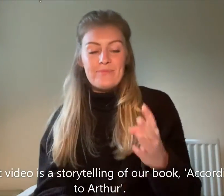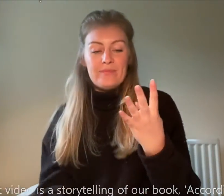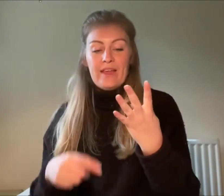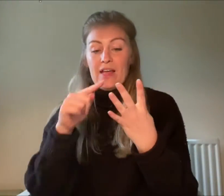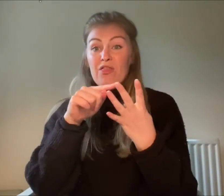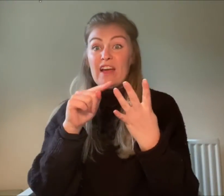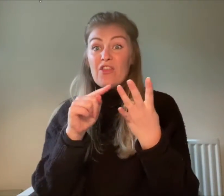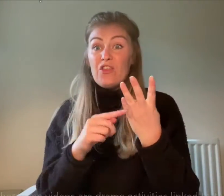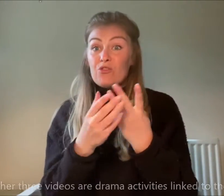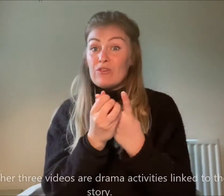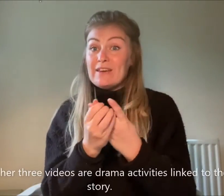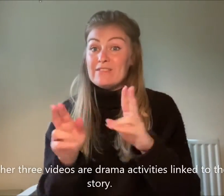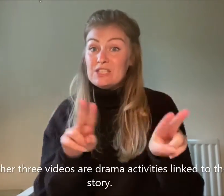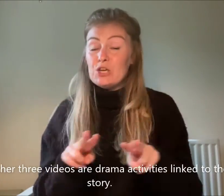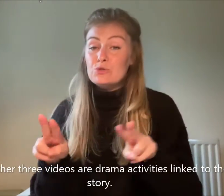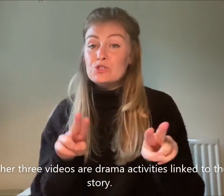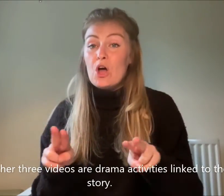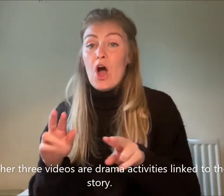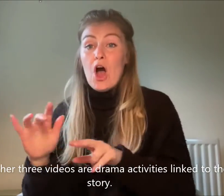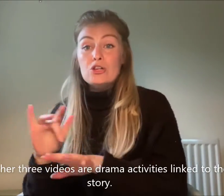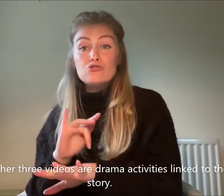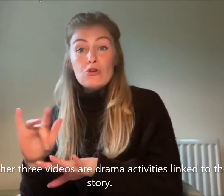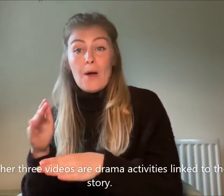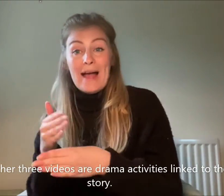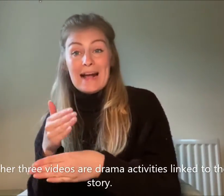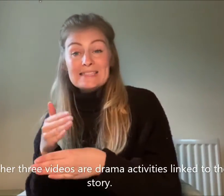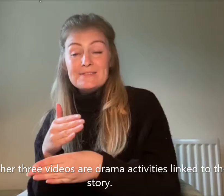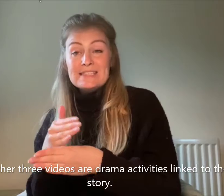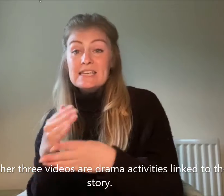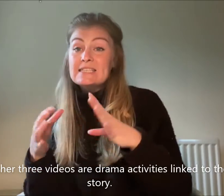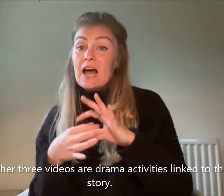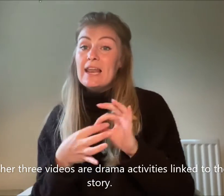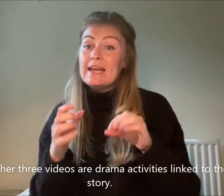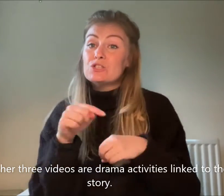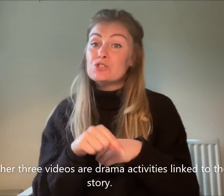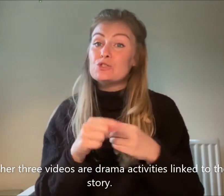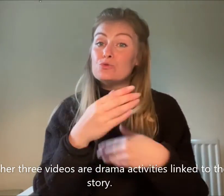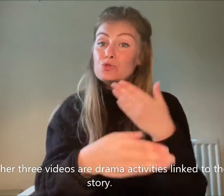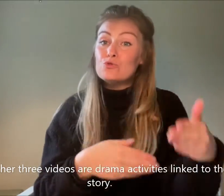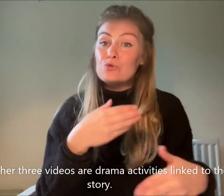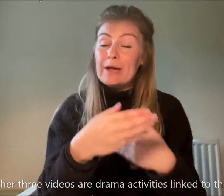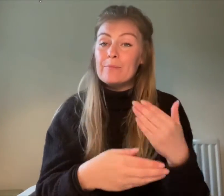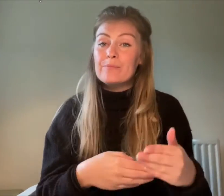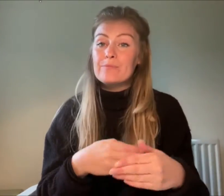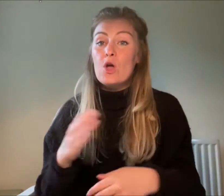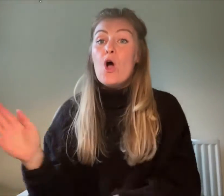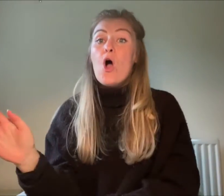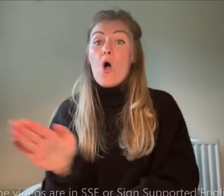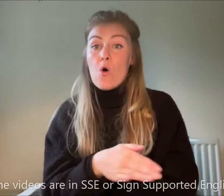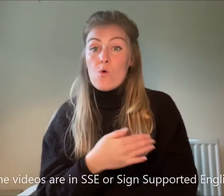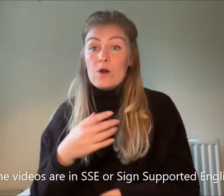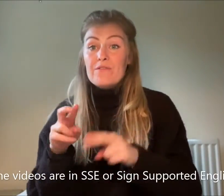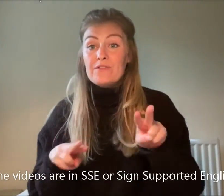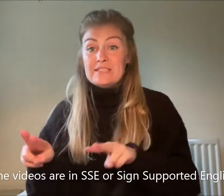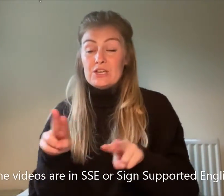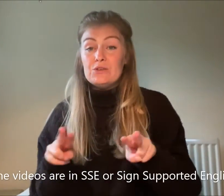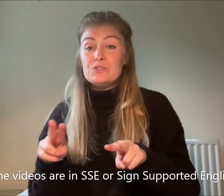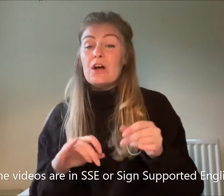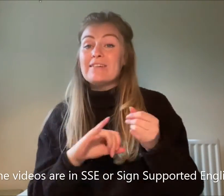The other three videos are drama activities that are linked to the story. All of the videos are